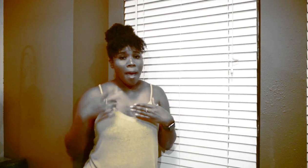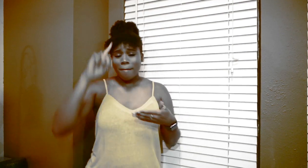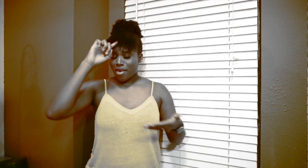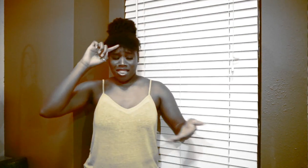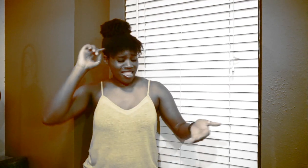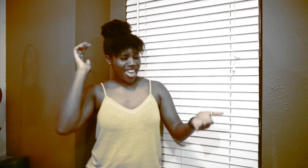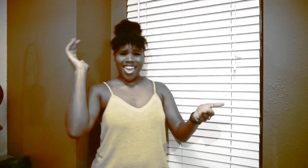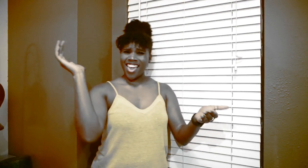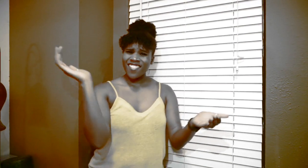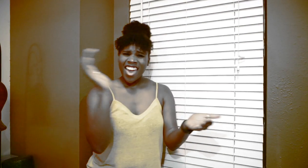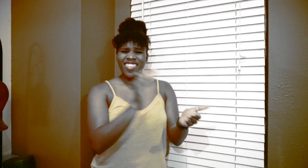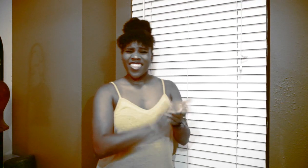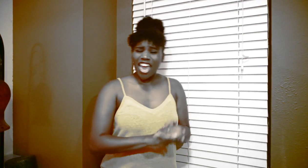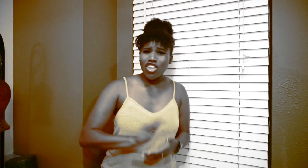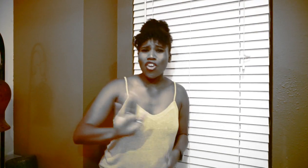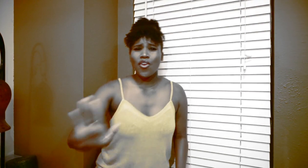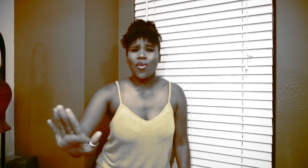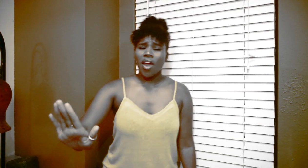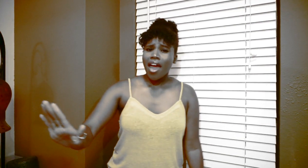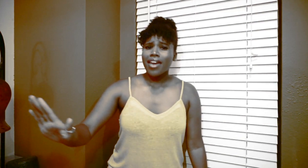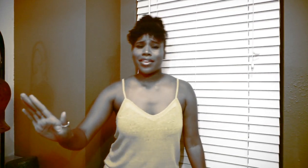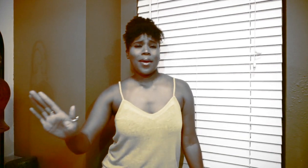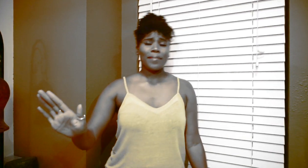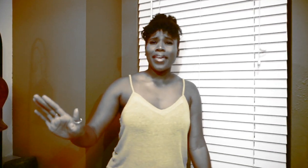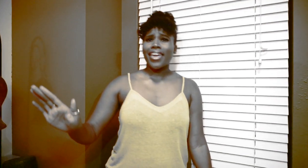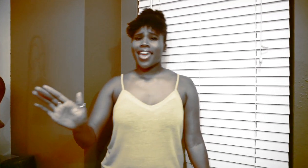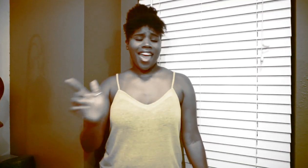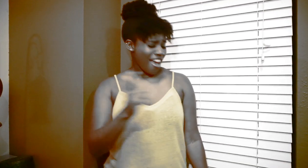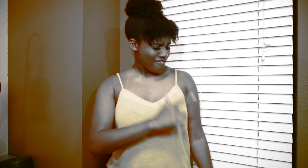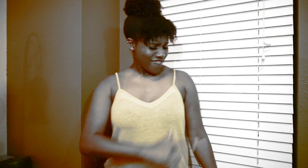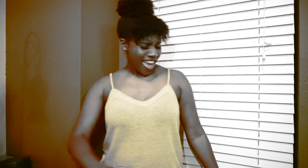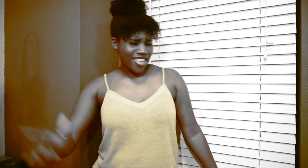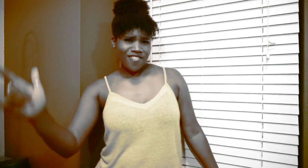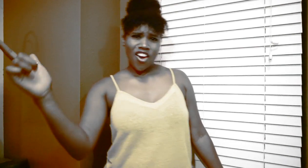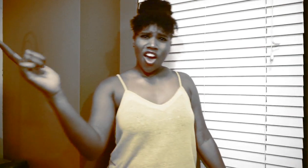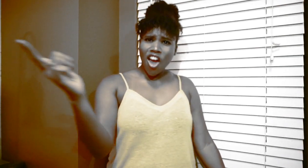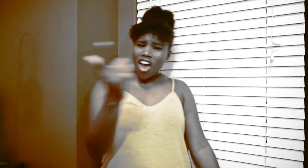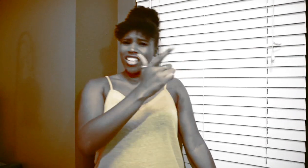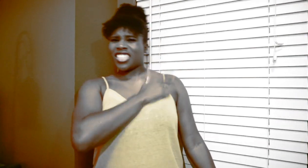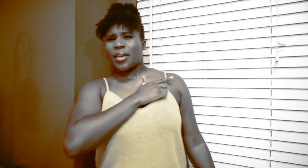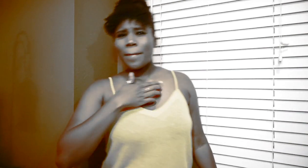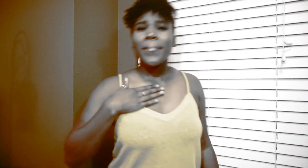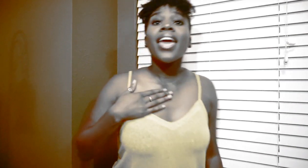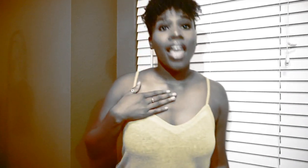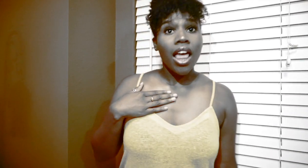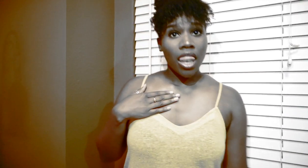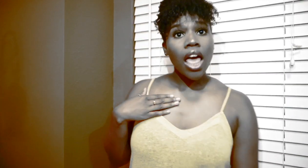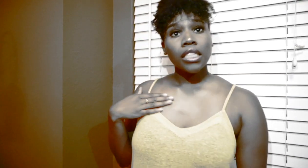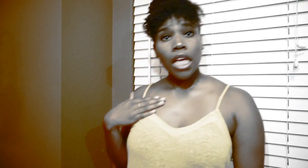Believe that you Could be faithful to me Let's